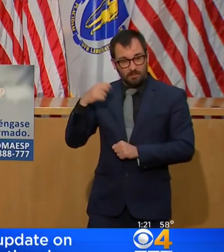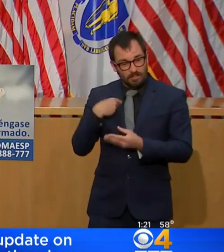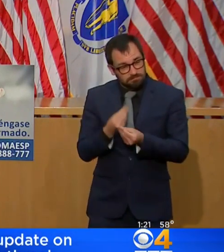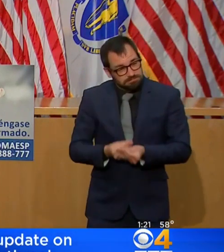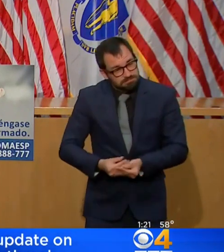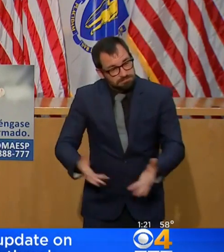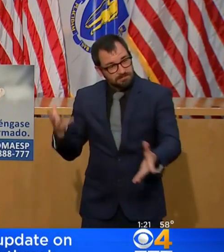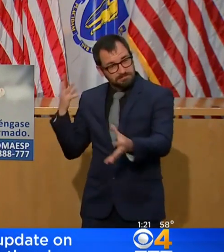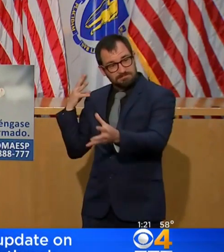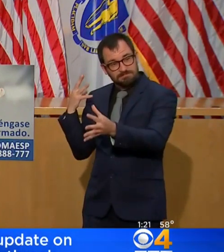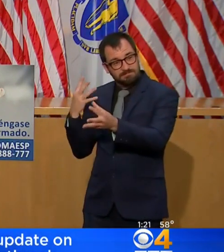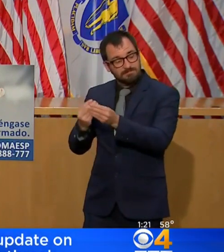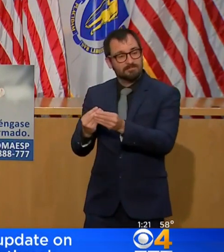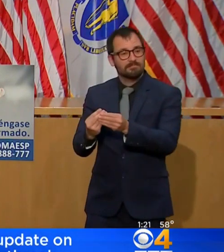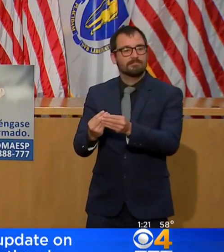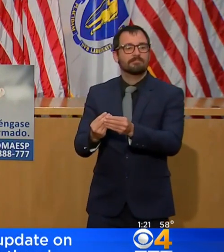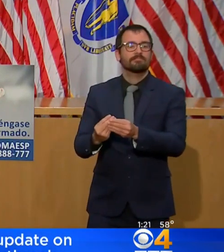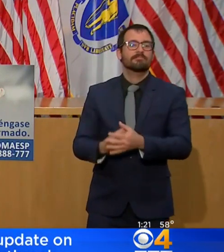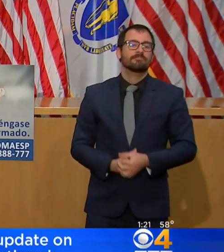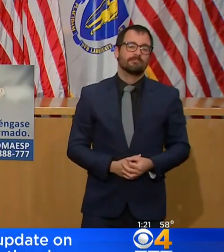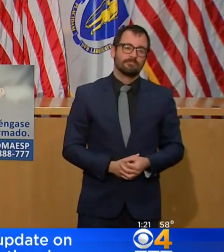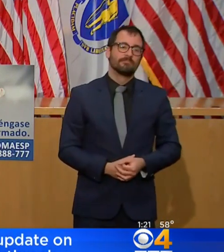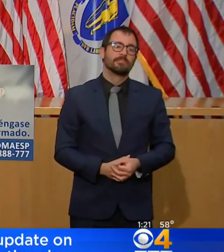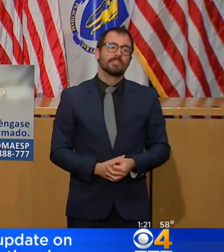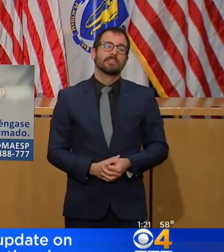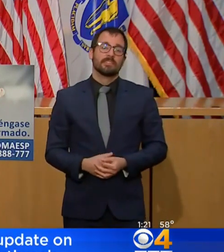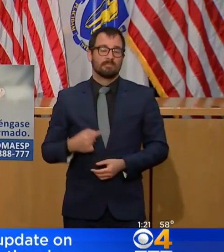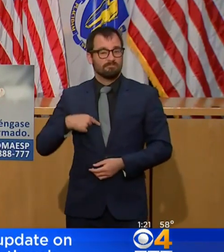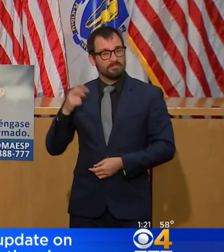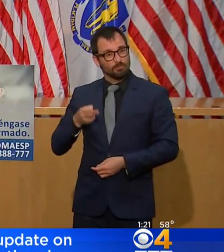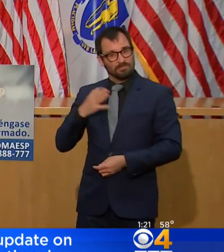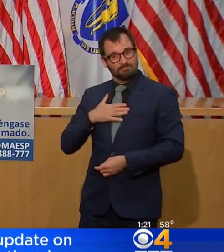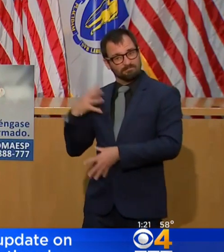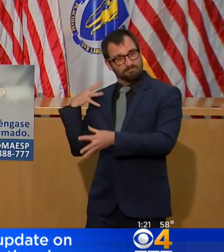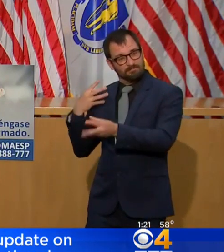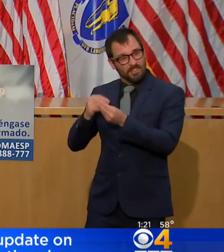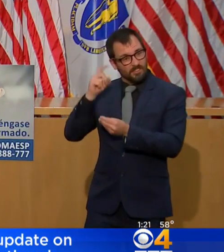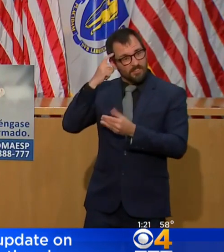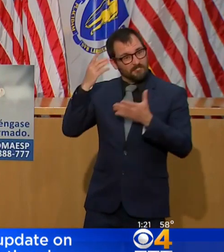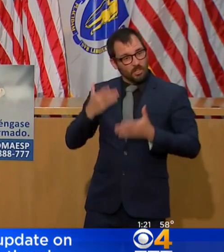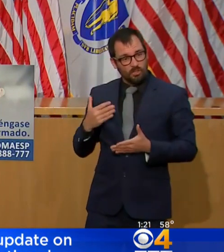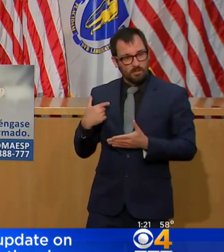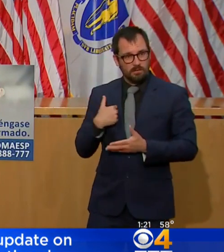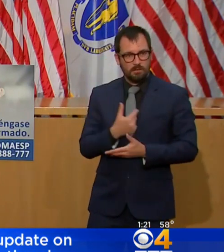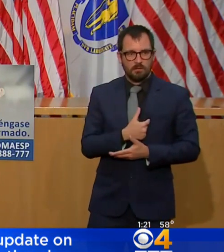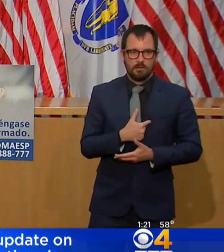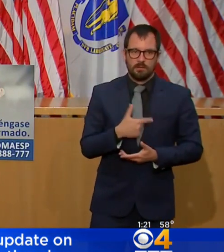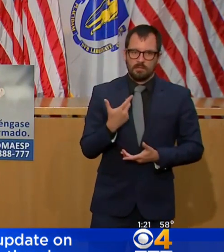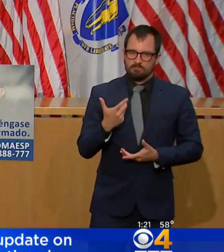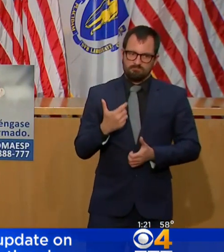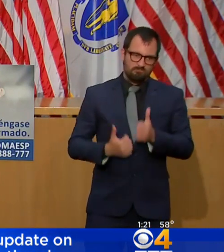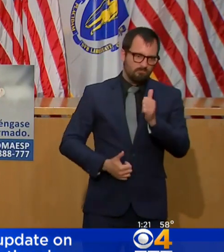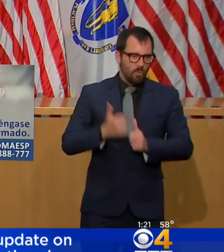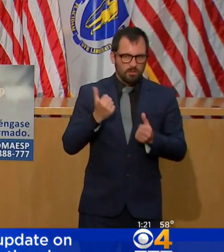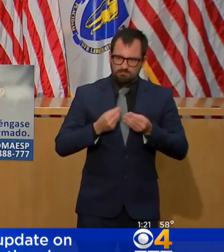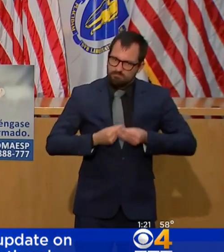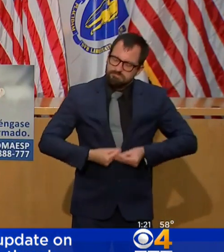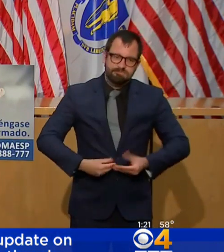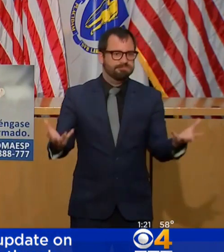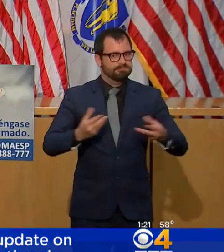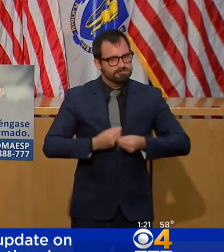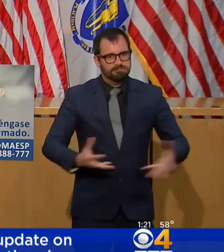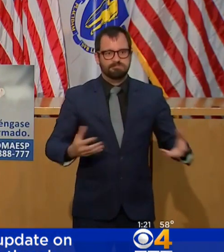cities and towns, and first responders across the Commonwealth. That includes, I think, as everybody knows, gowns, gloves,